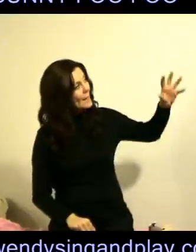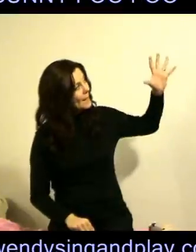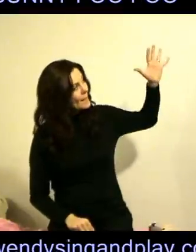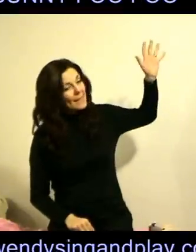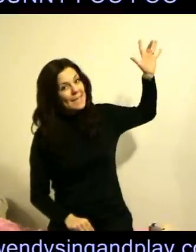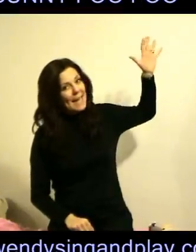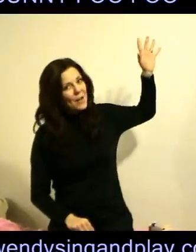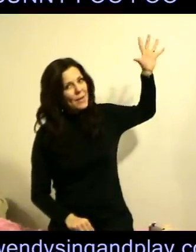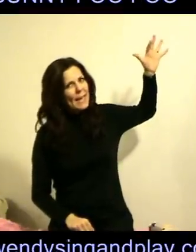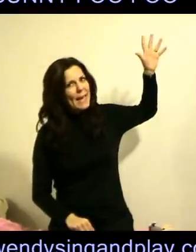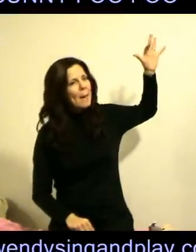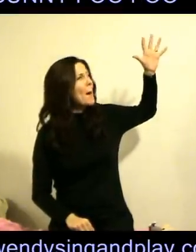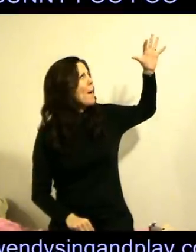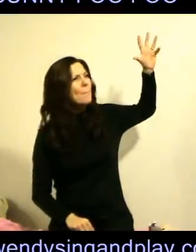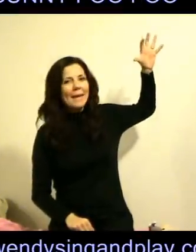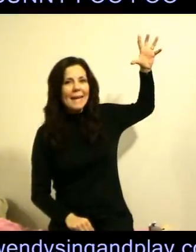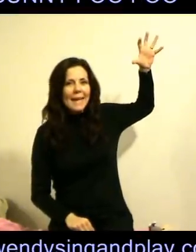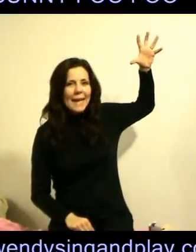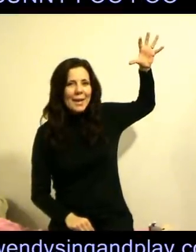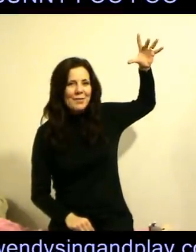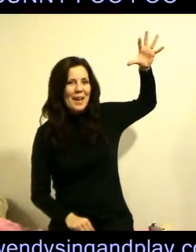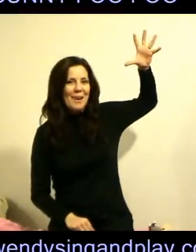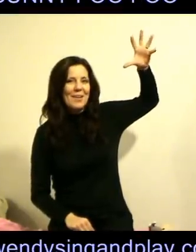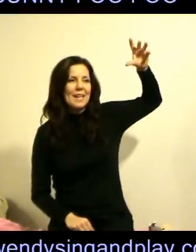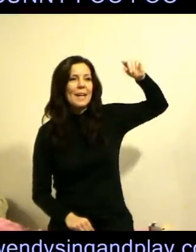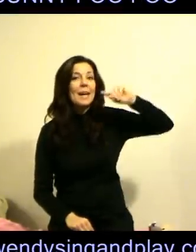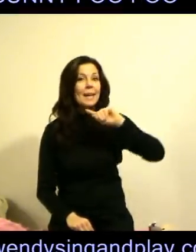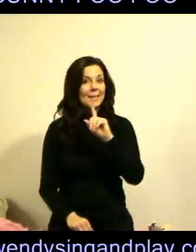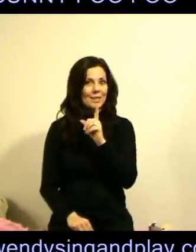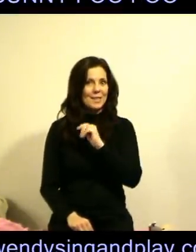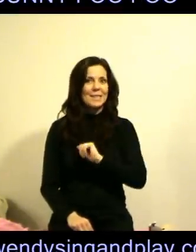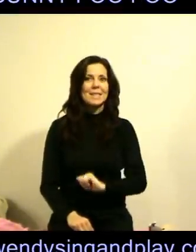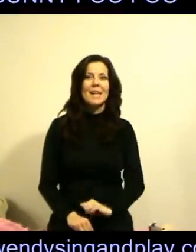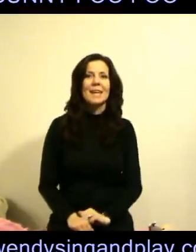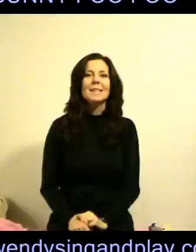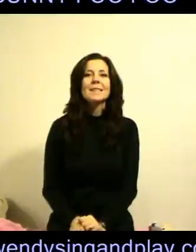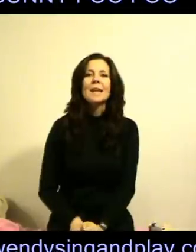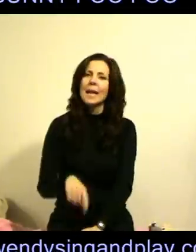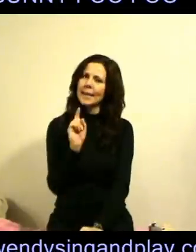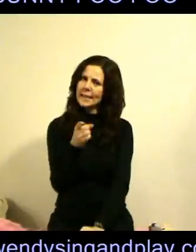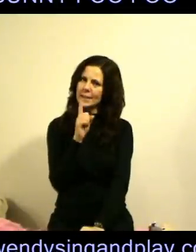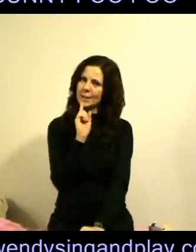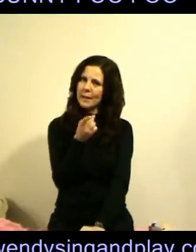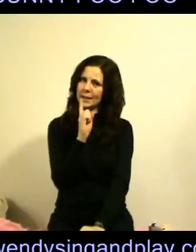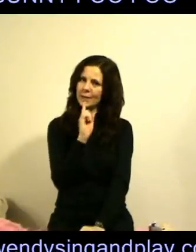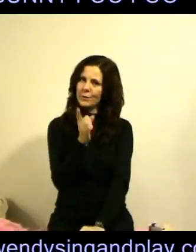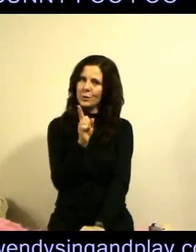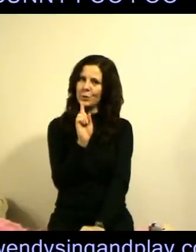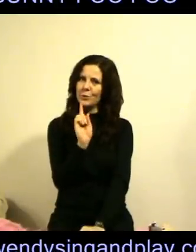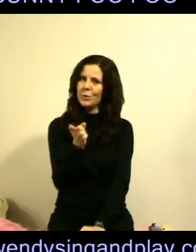Then down came a big fairy and she said, Little bunny foo